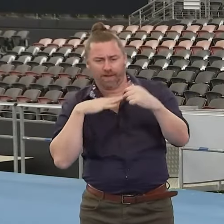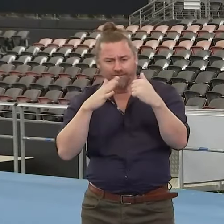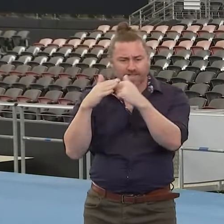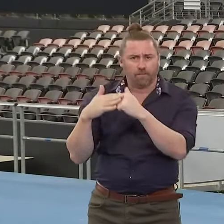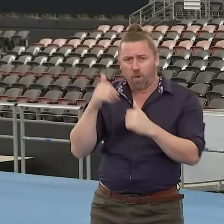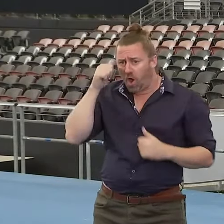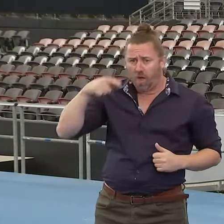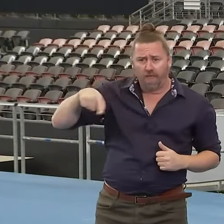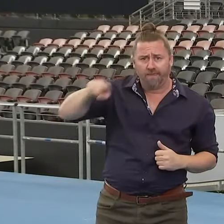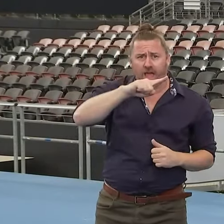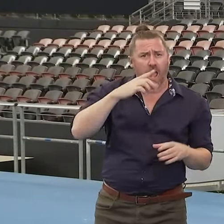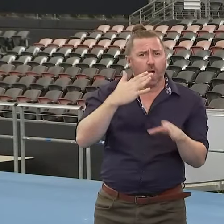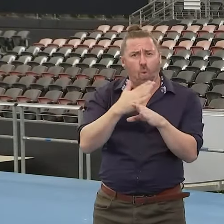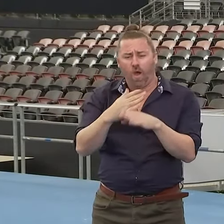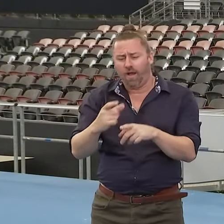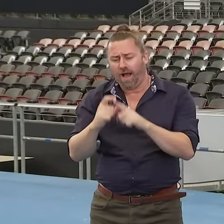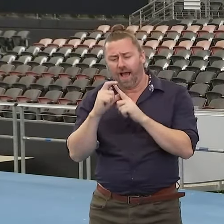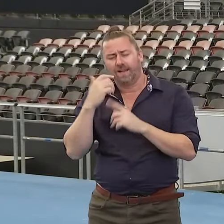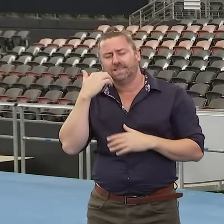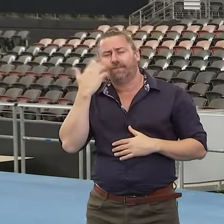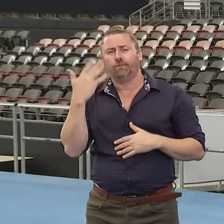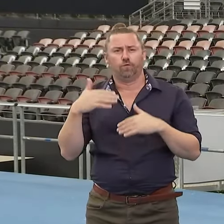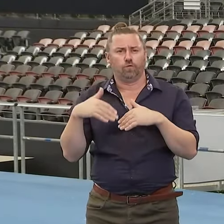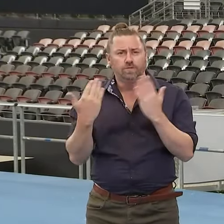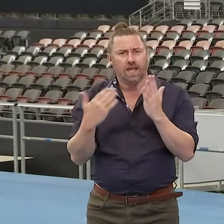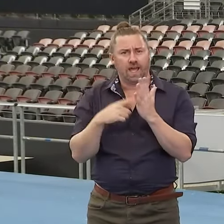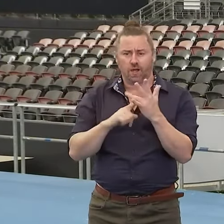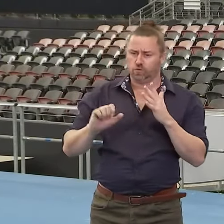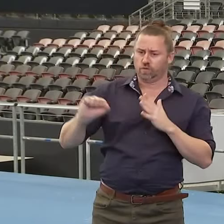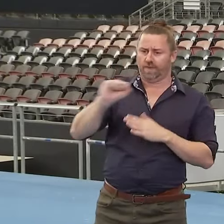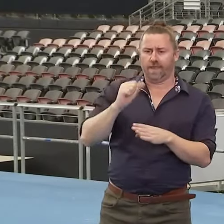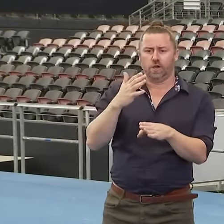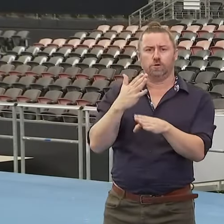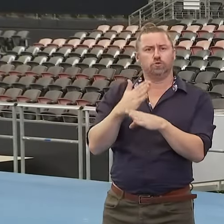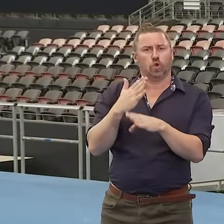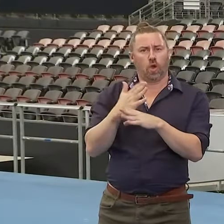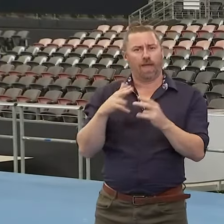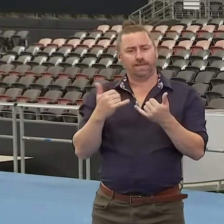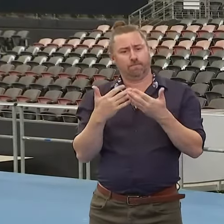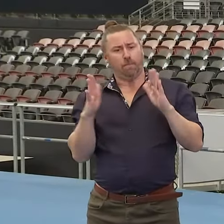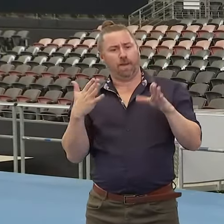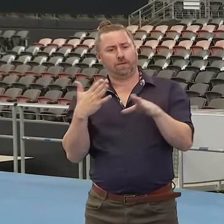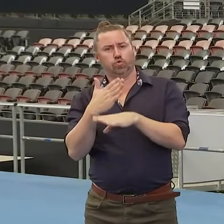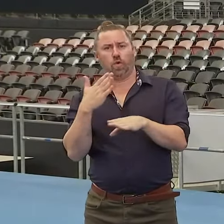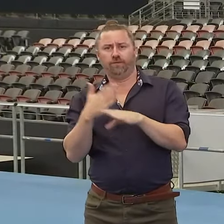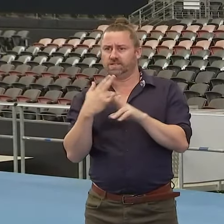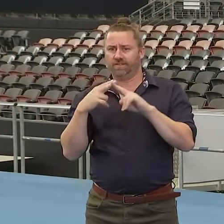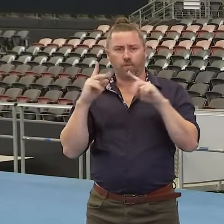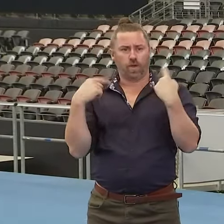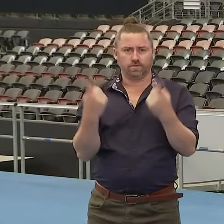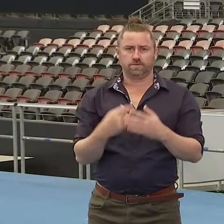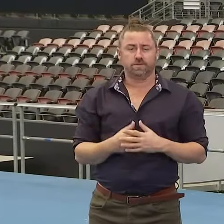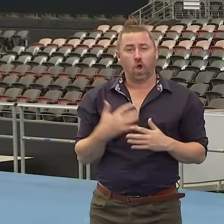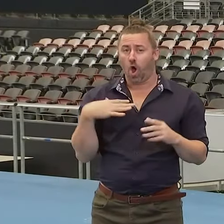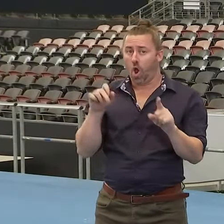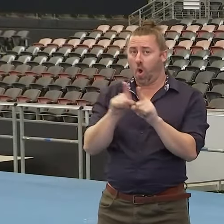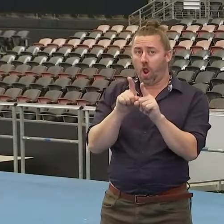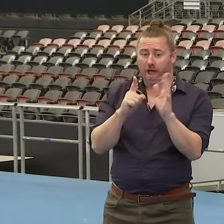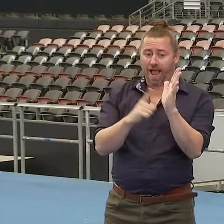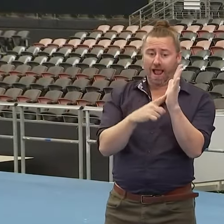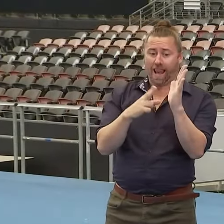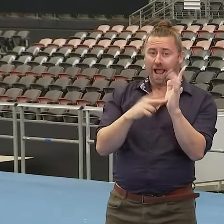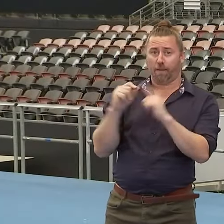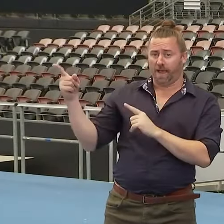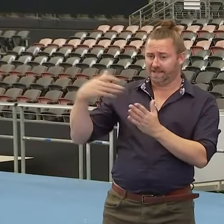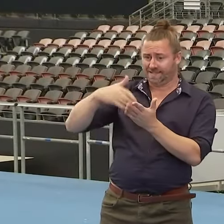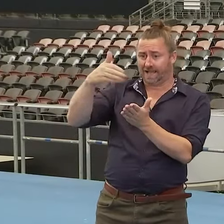day to fulfil their duties as a public servant in this state. And, you know, unlike the former LNP that attacked